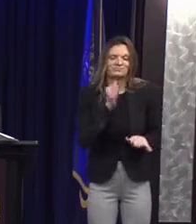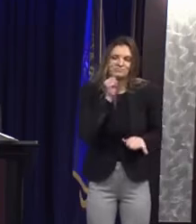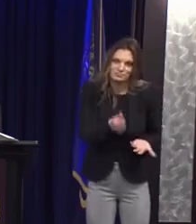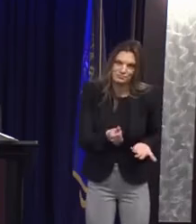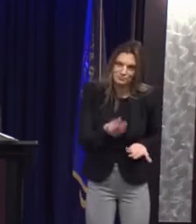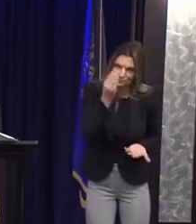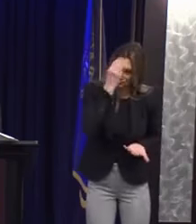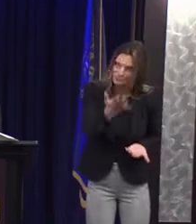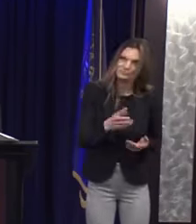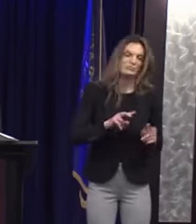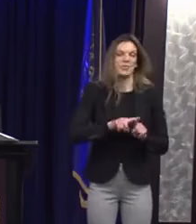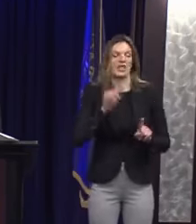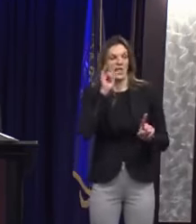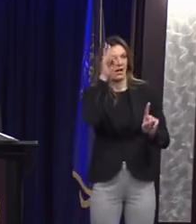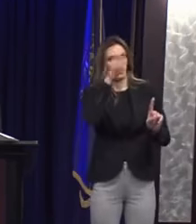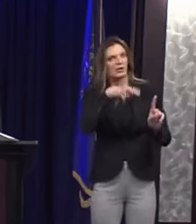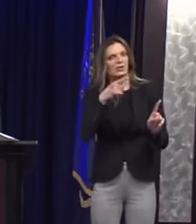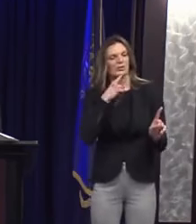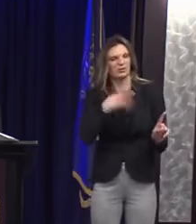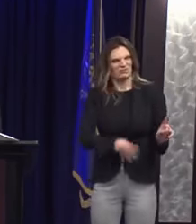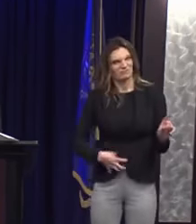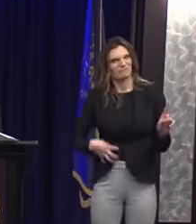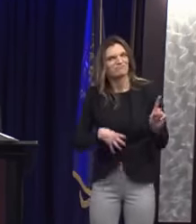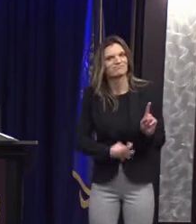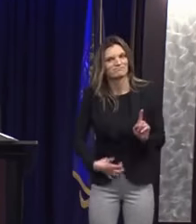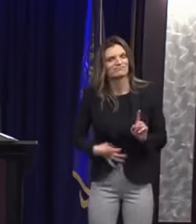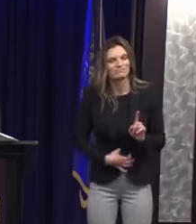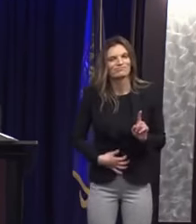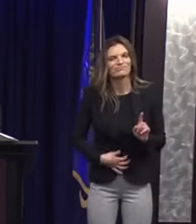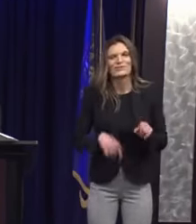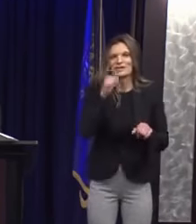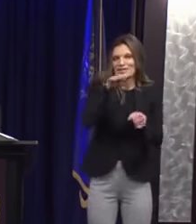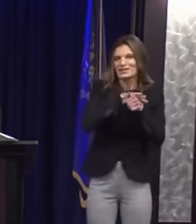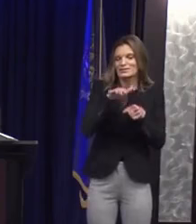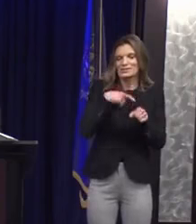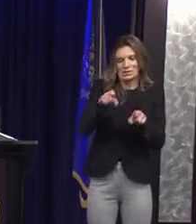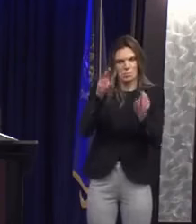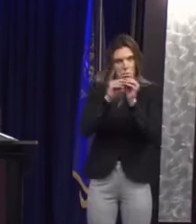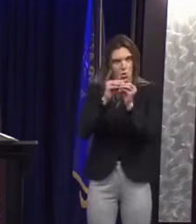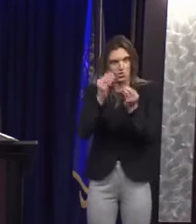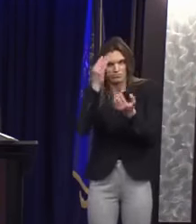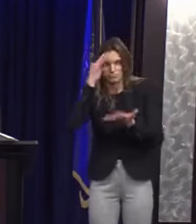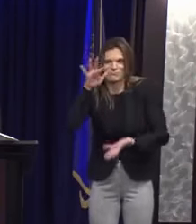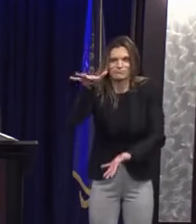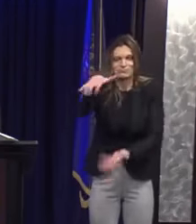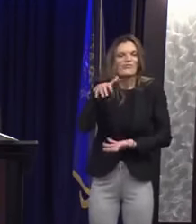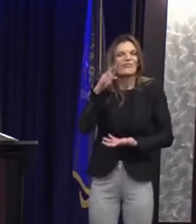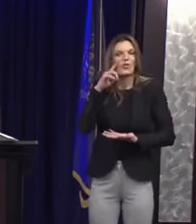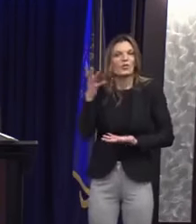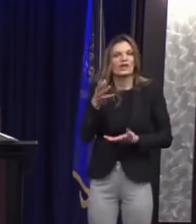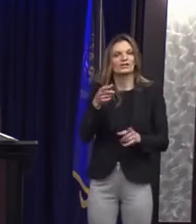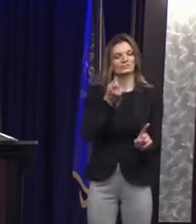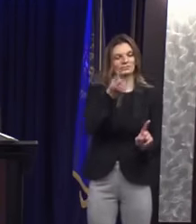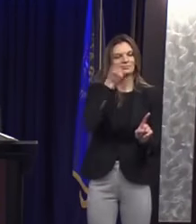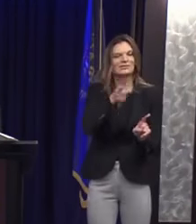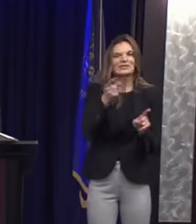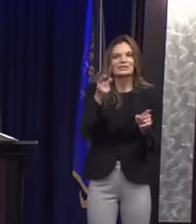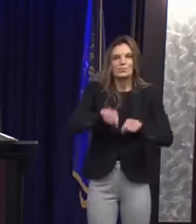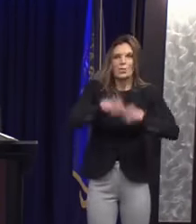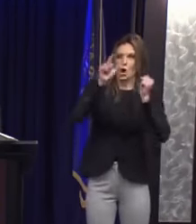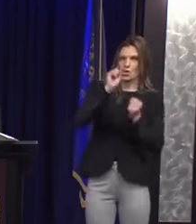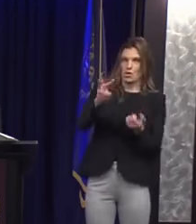not sufficient to establish that he had the necessary intent to encourage or solicit criminal activity